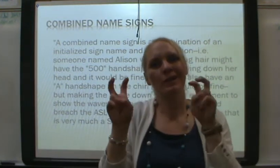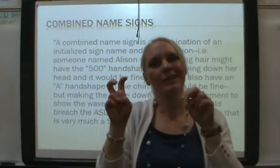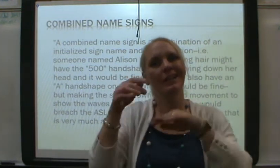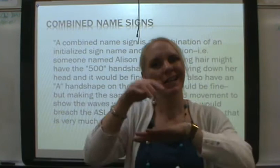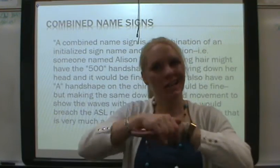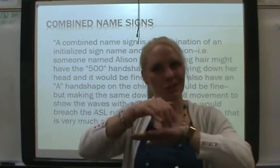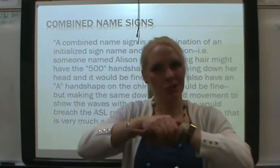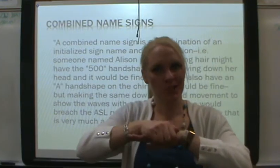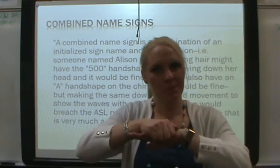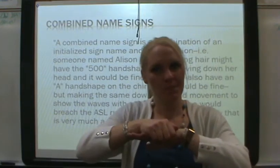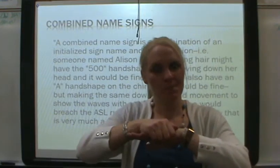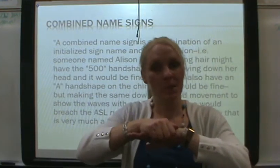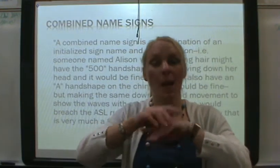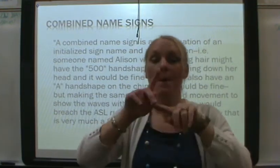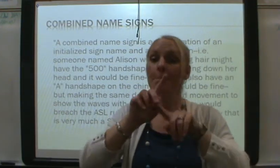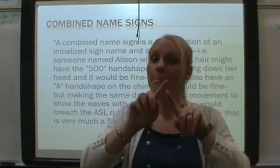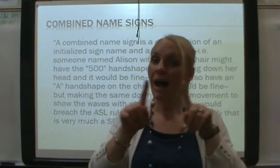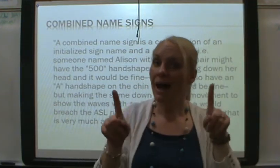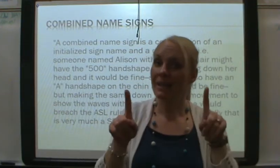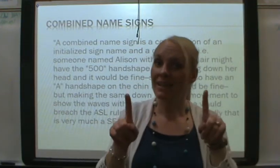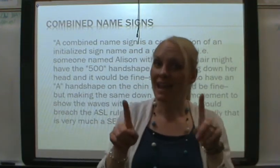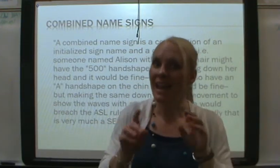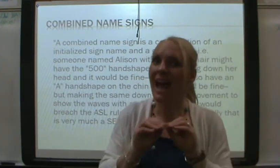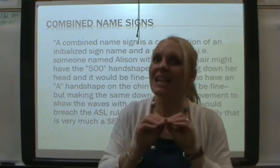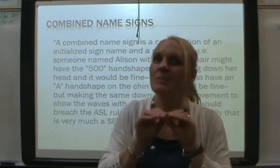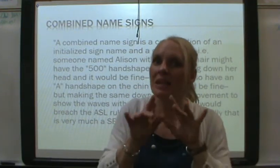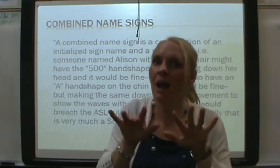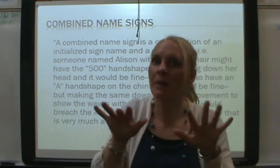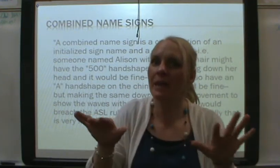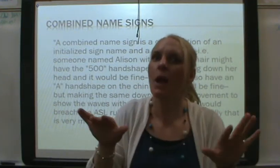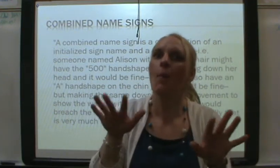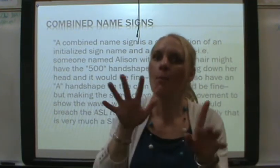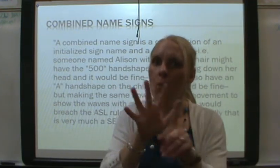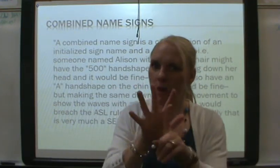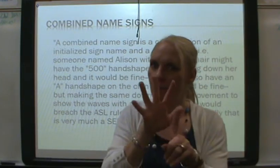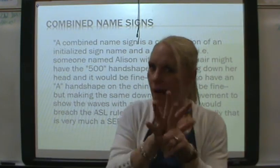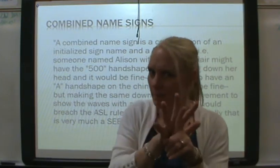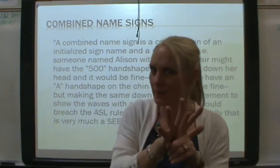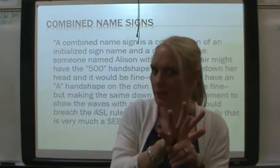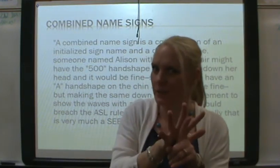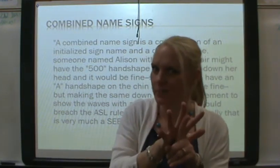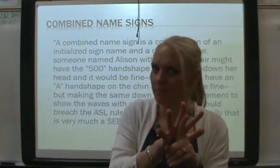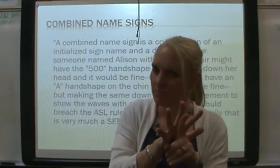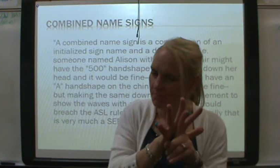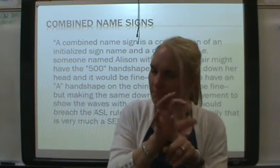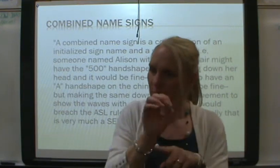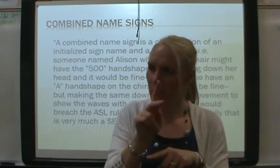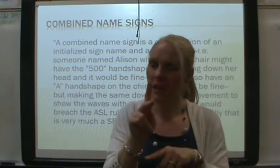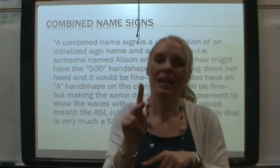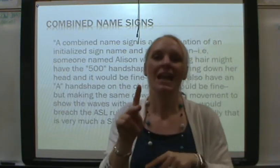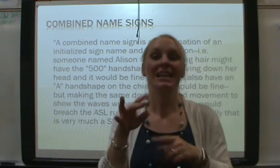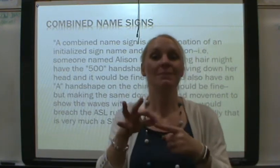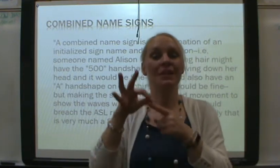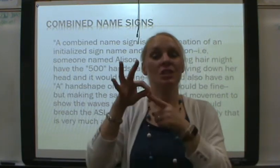Englishy. But, it has becoming more popular. Okay? Especially